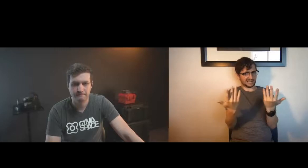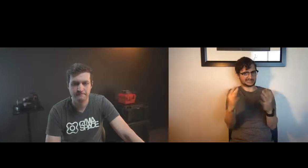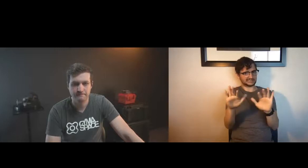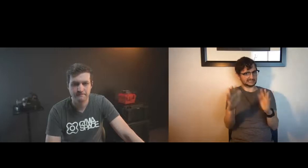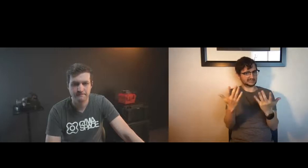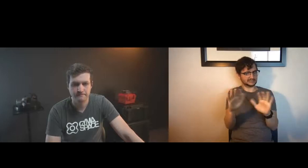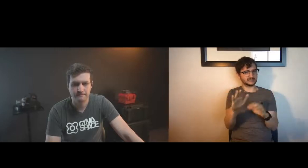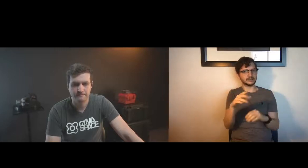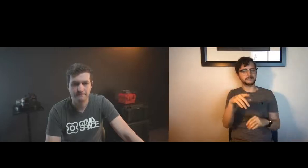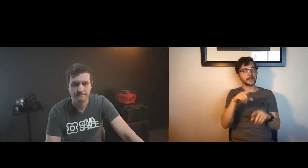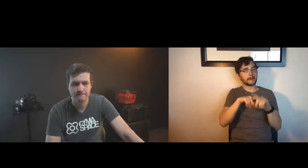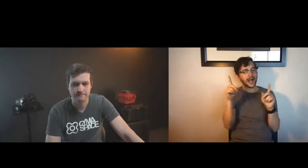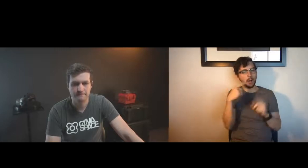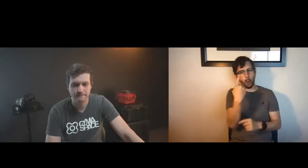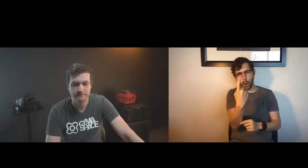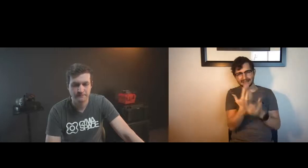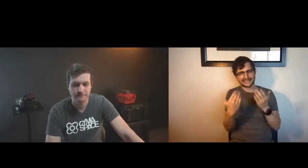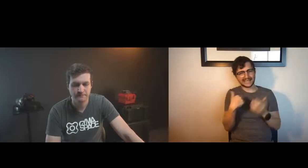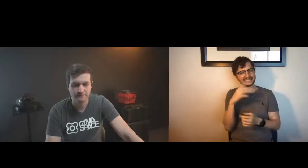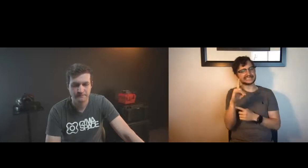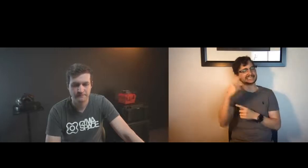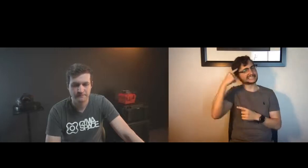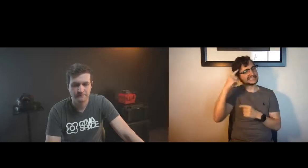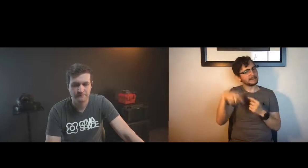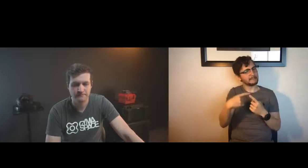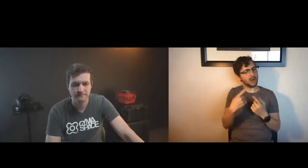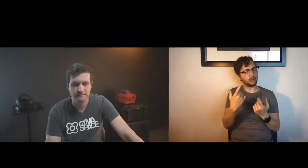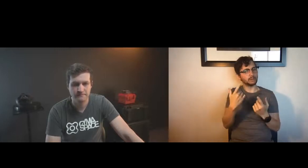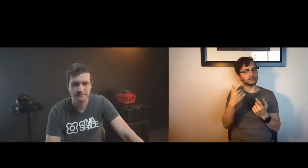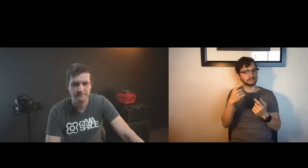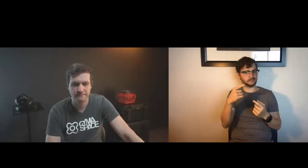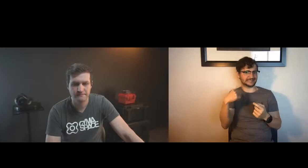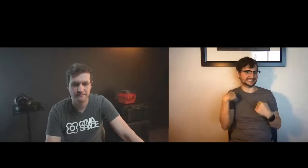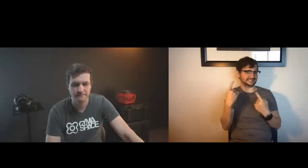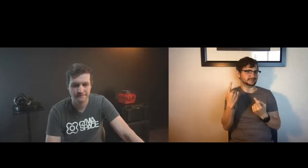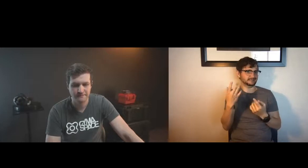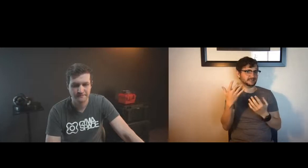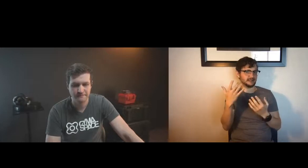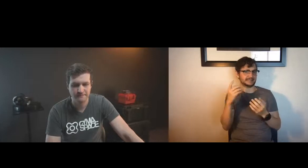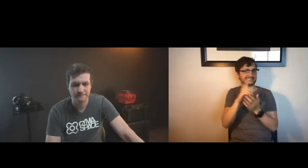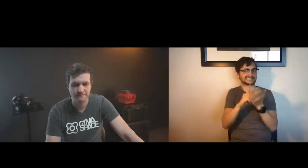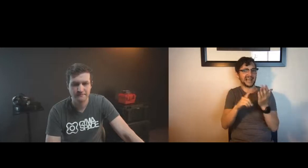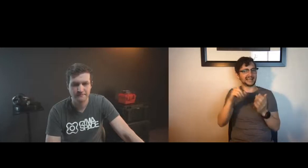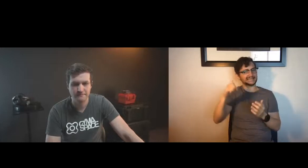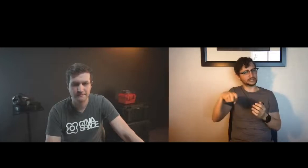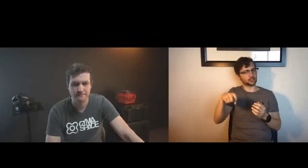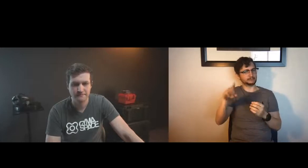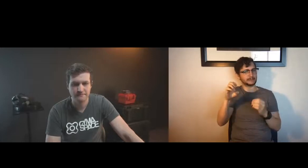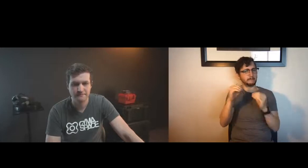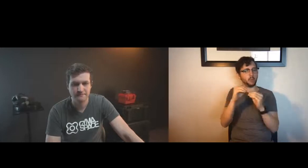behind it is just amazing the fact that it can recognize my hands is incredible but one thing that did occur to me